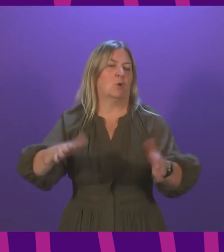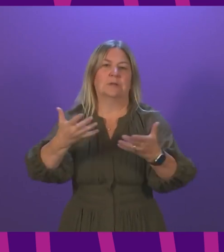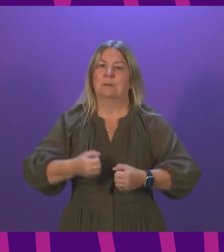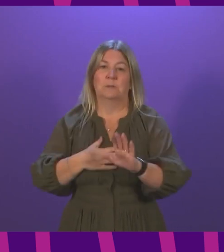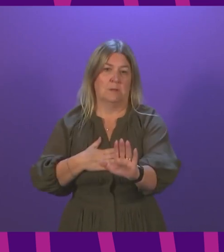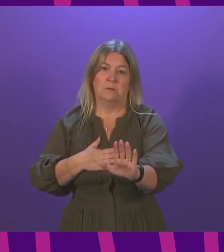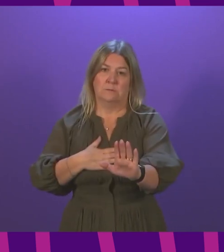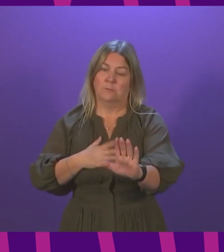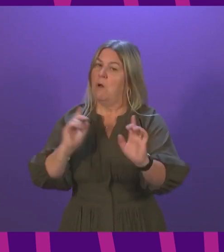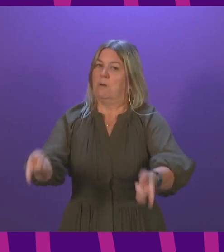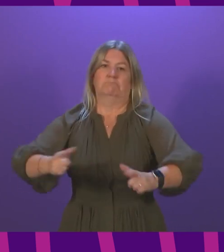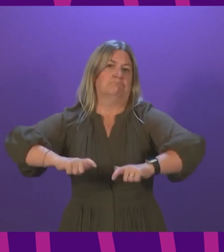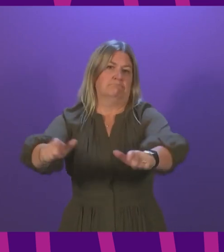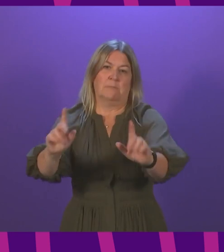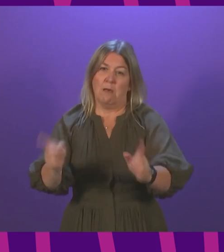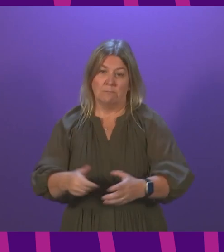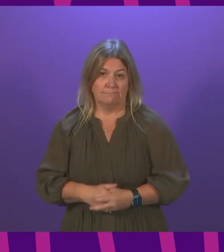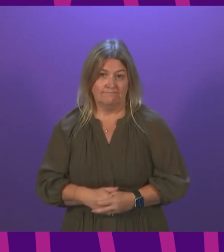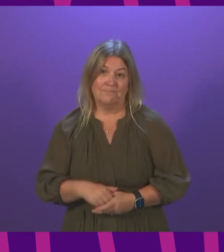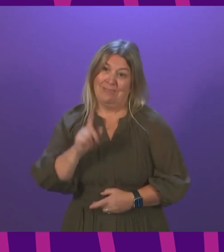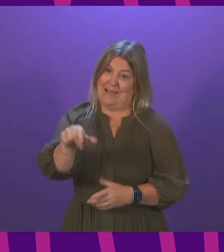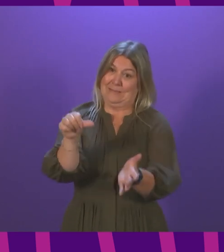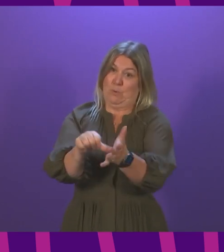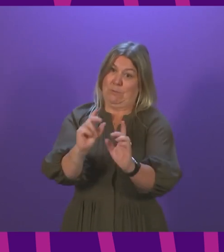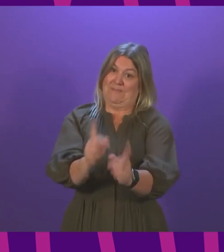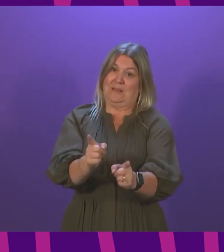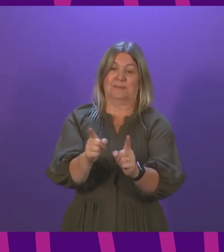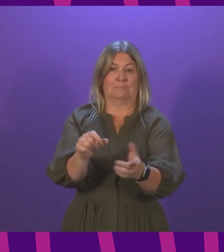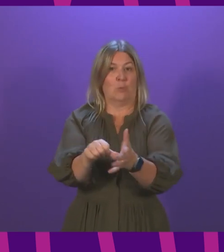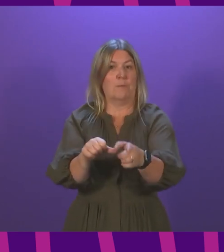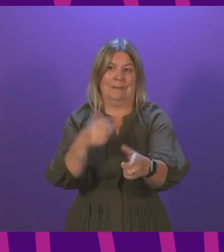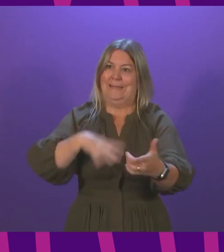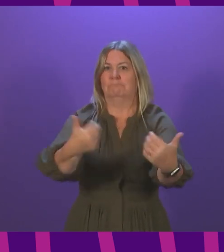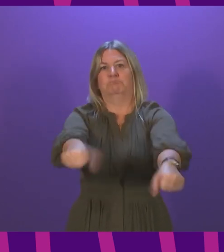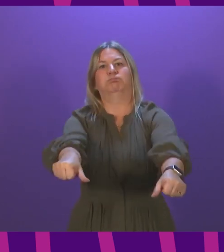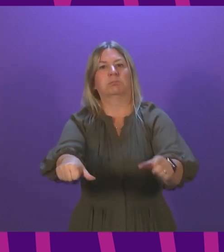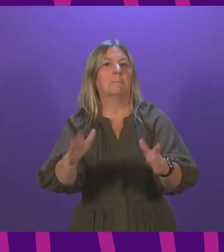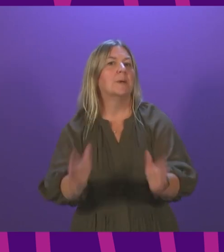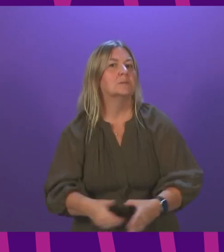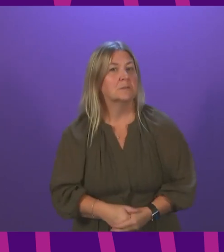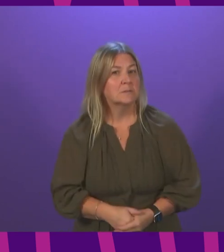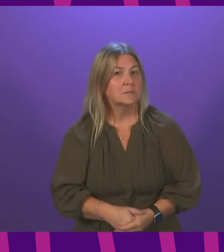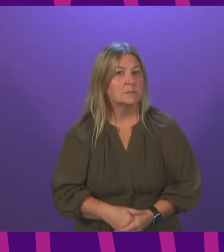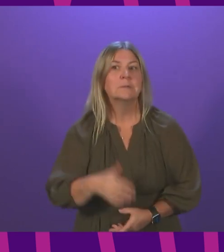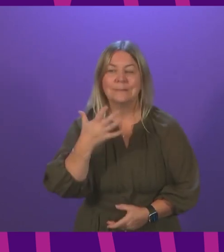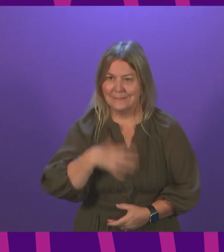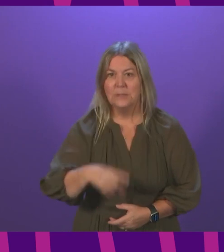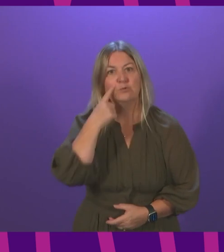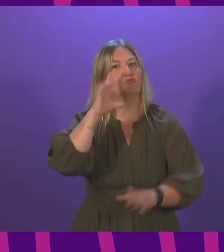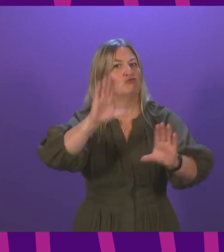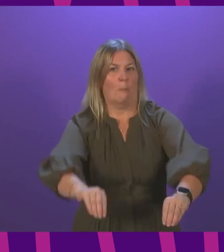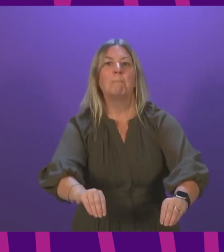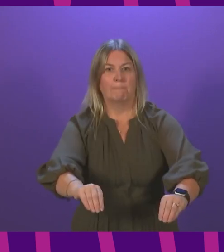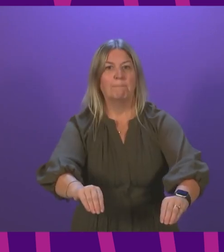men. And that is the problem that has to be addressed and has to be rectified. Now, I